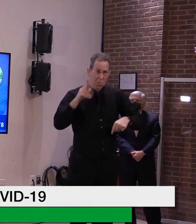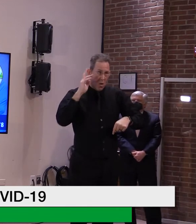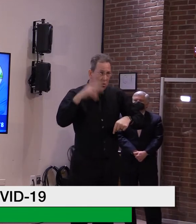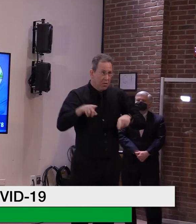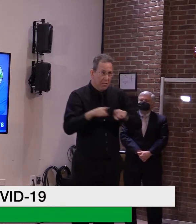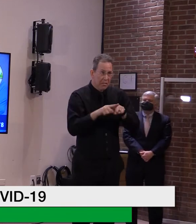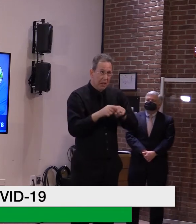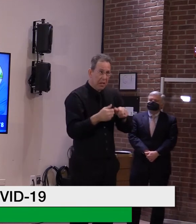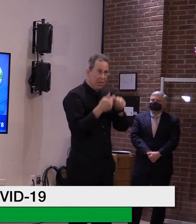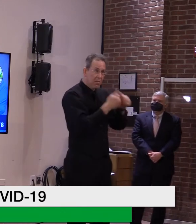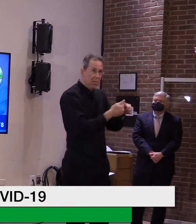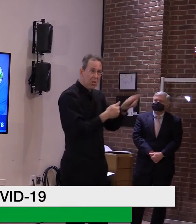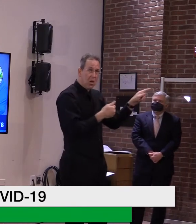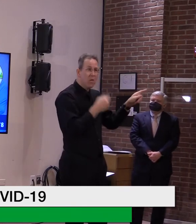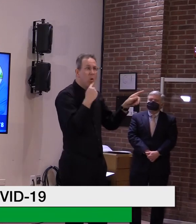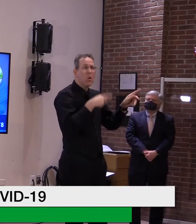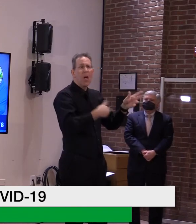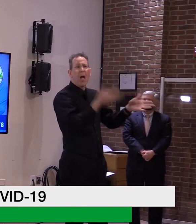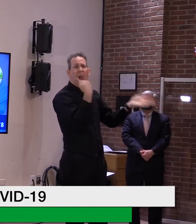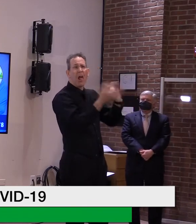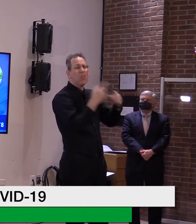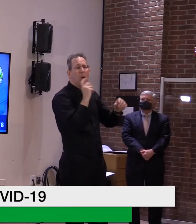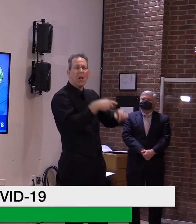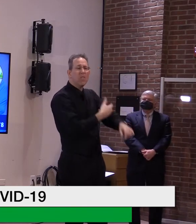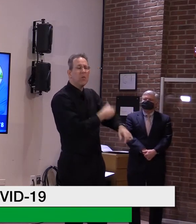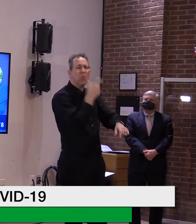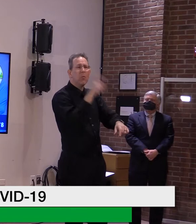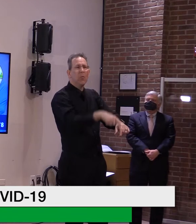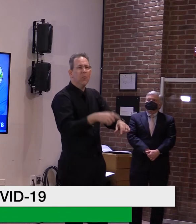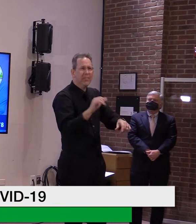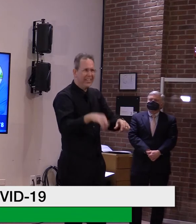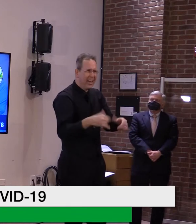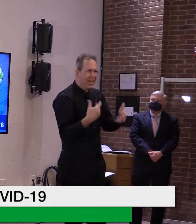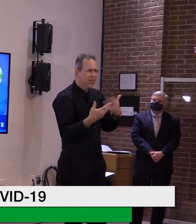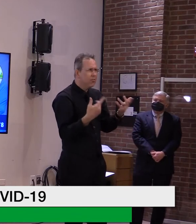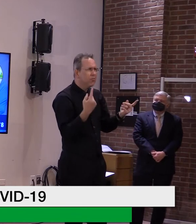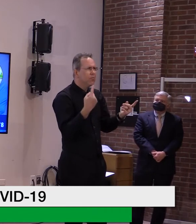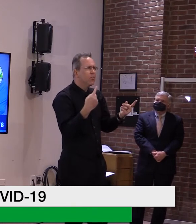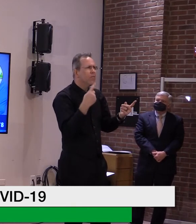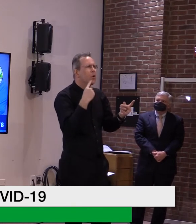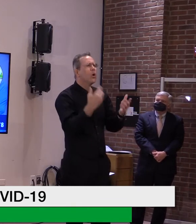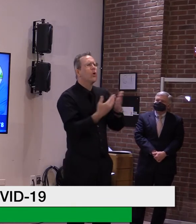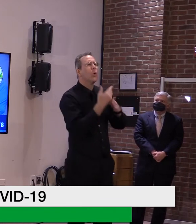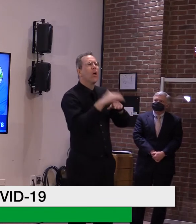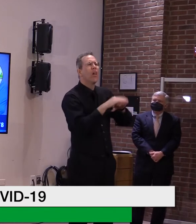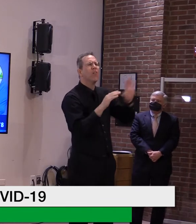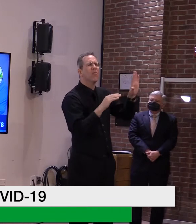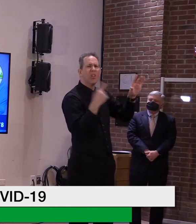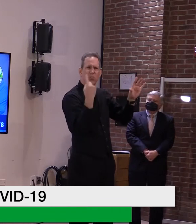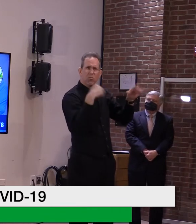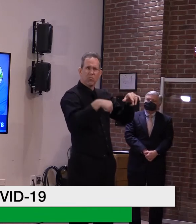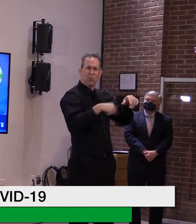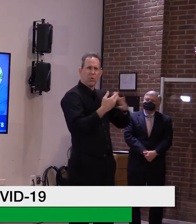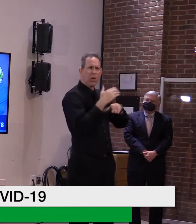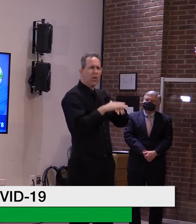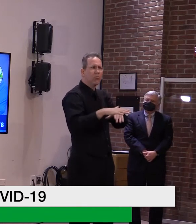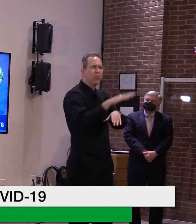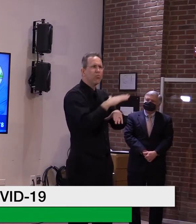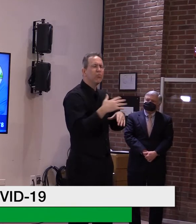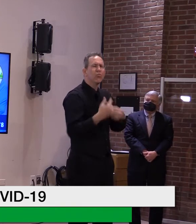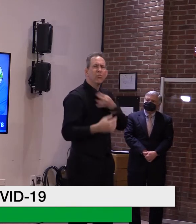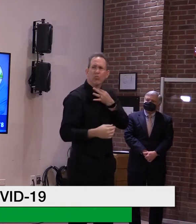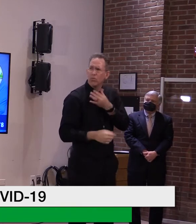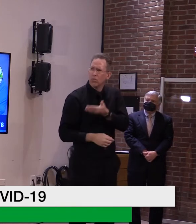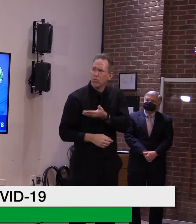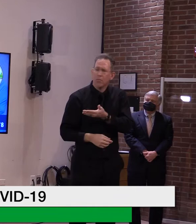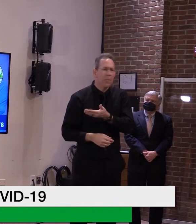former, that kind of county by county map we had late last year? Yeah, there's there's a number of